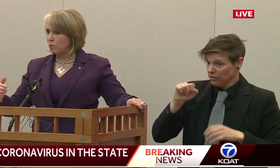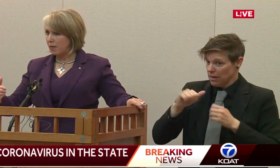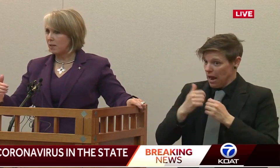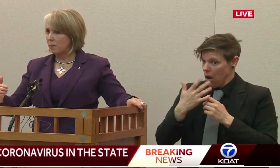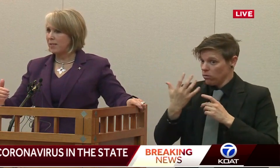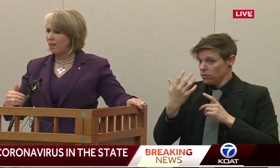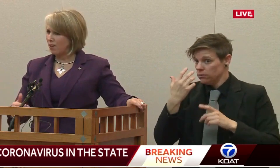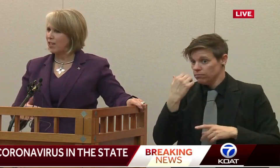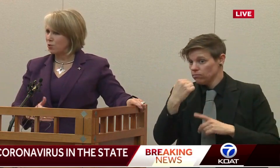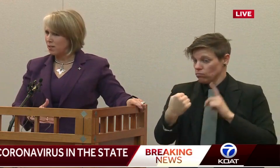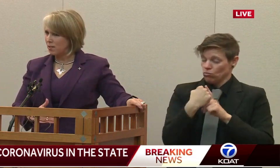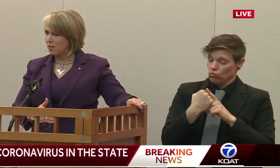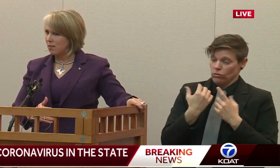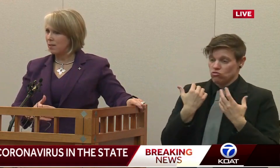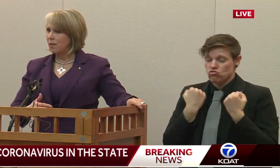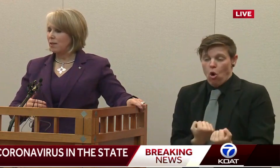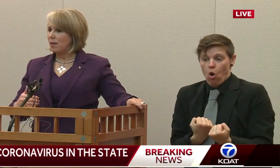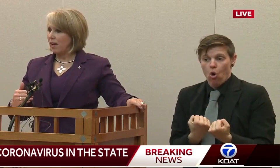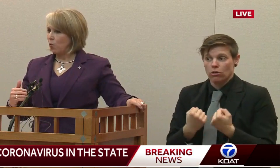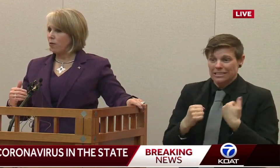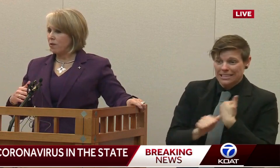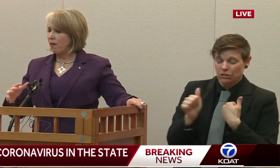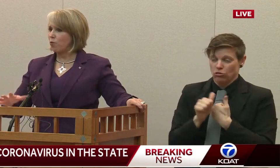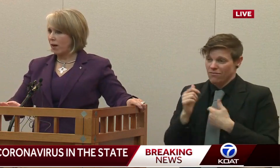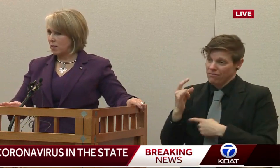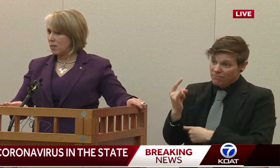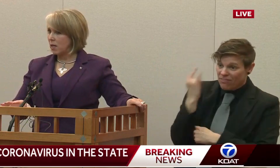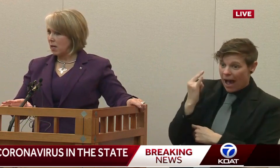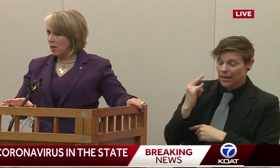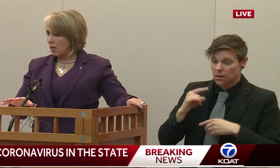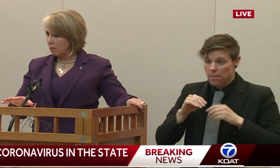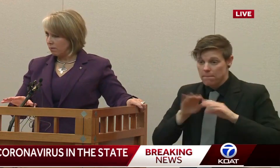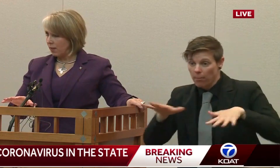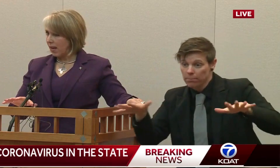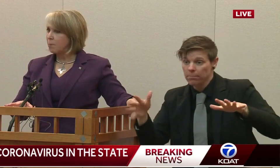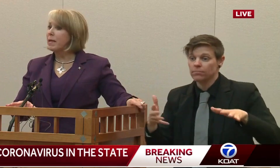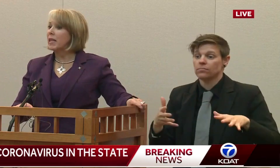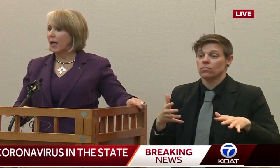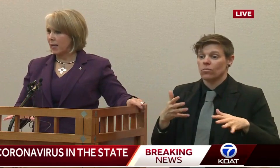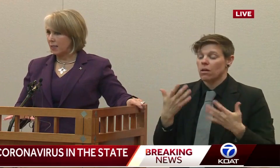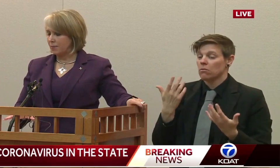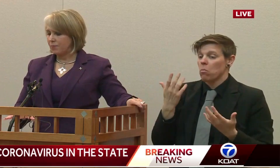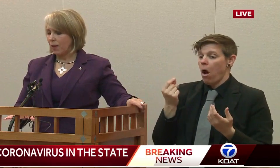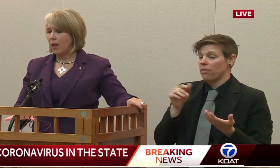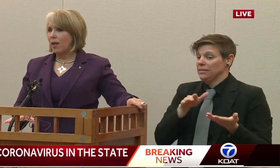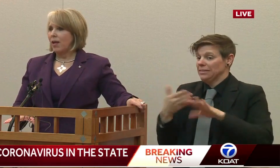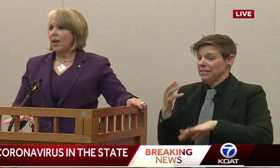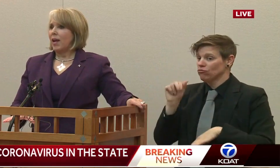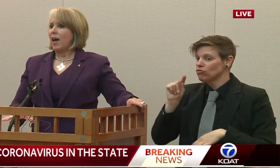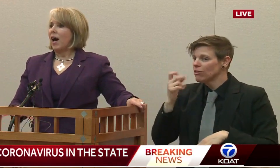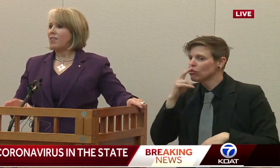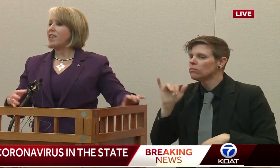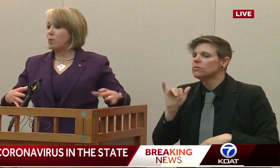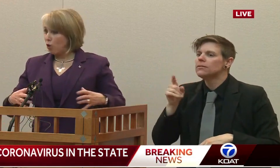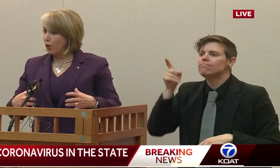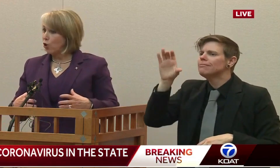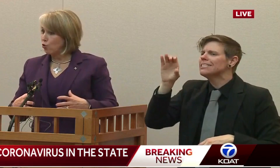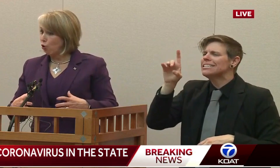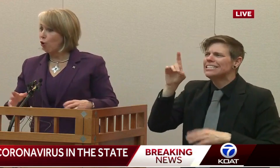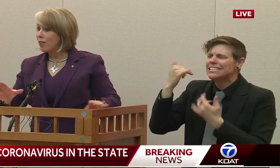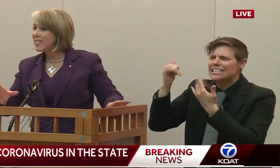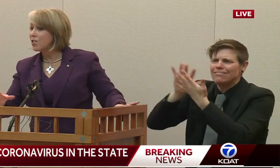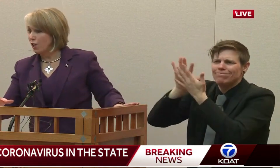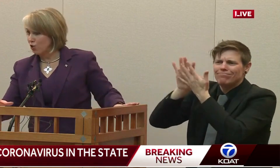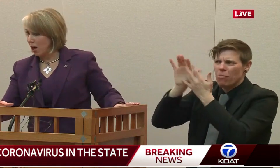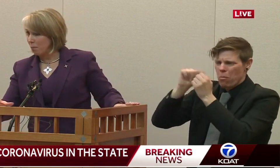virus, which basically means how dangerous is it and what the death rates can be like. I think they were trying